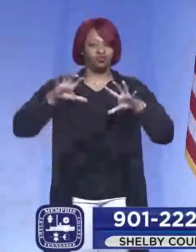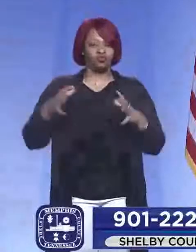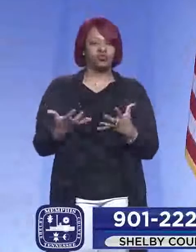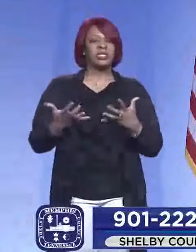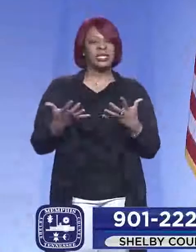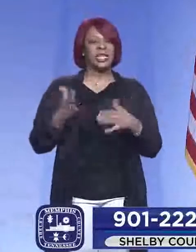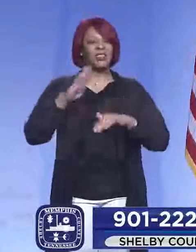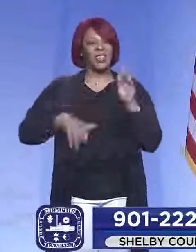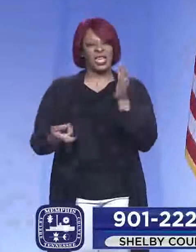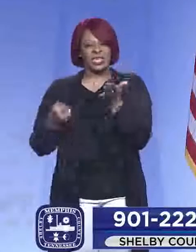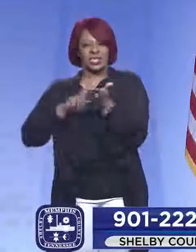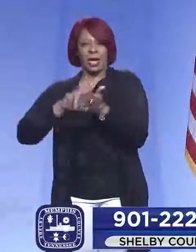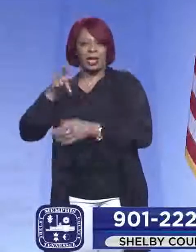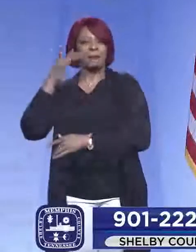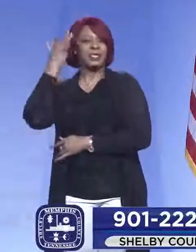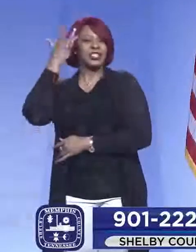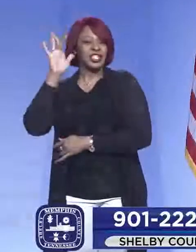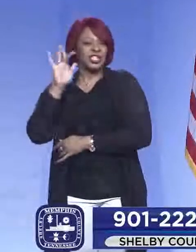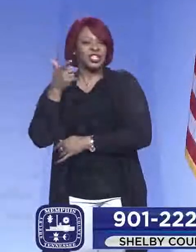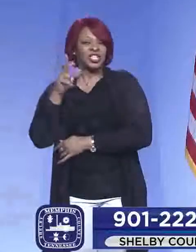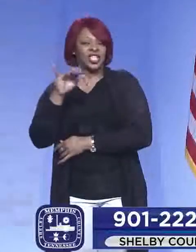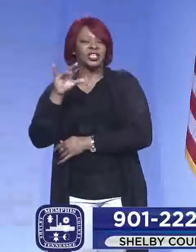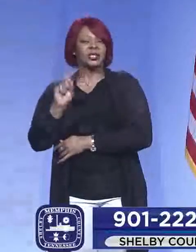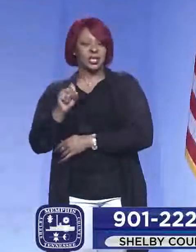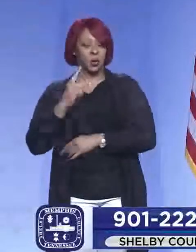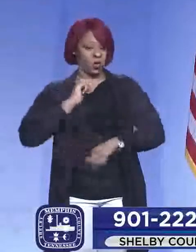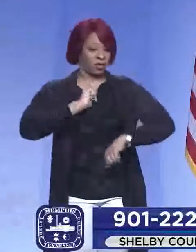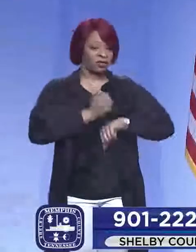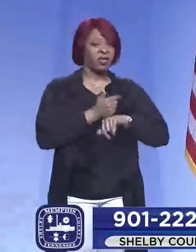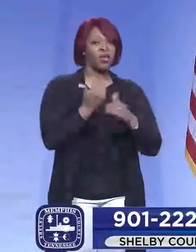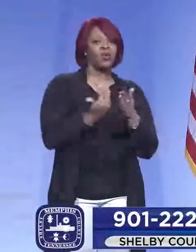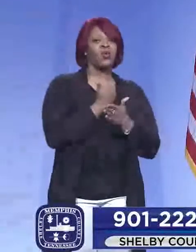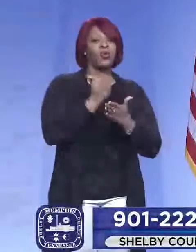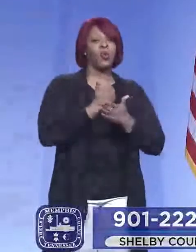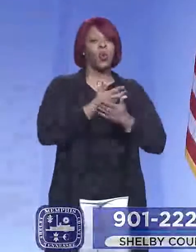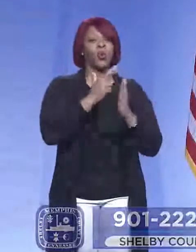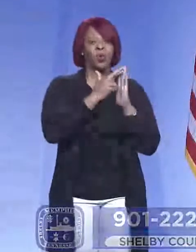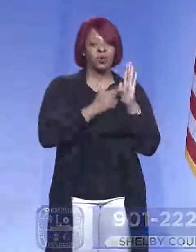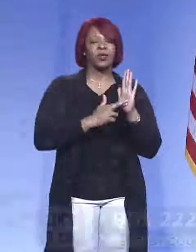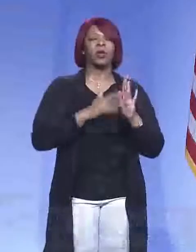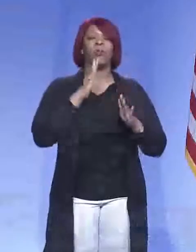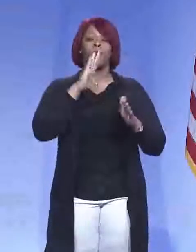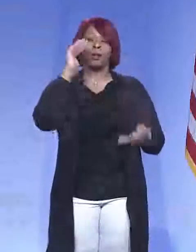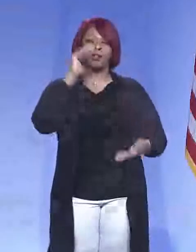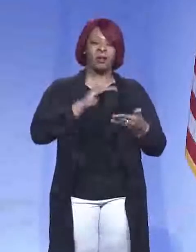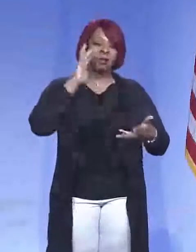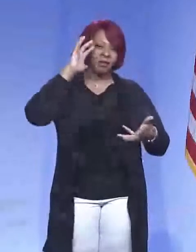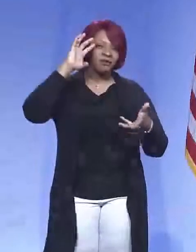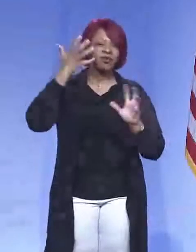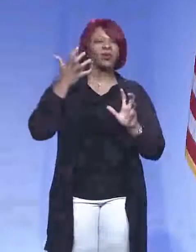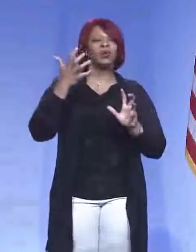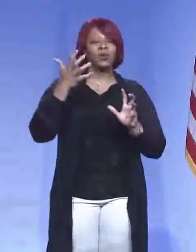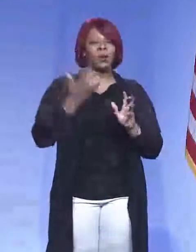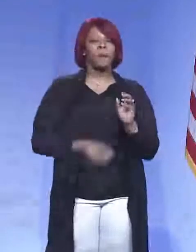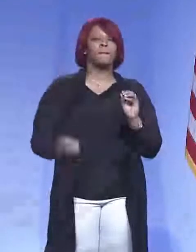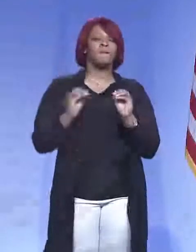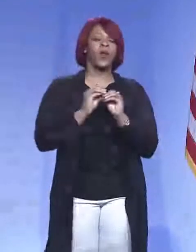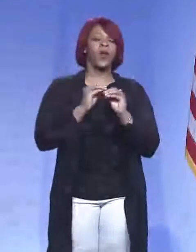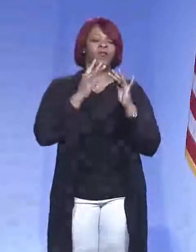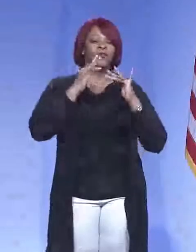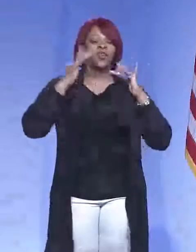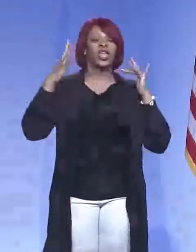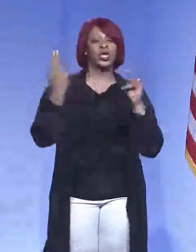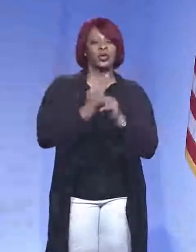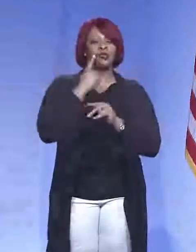sign-up genius, and we believe that once we get that in place, it's going to really help with a lot of the confusion we've had in the past, and it's also going to be a lot more user-friendly